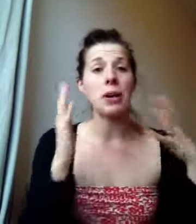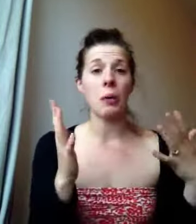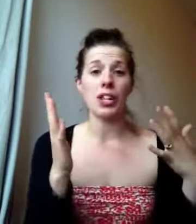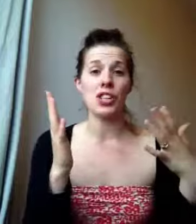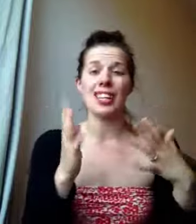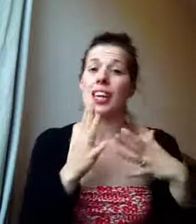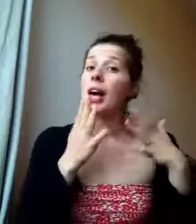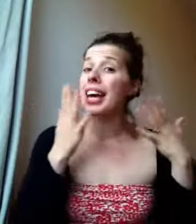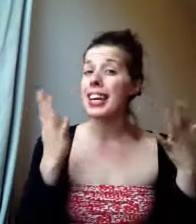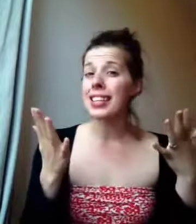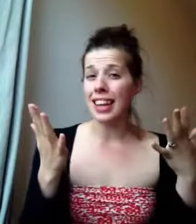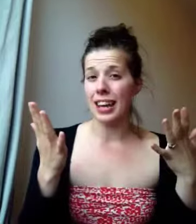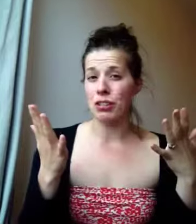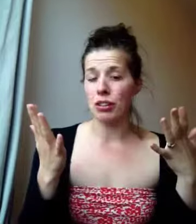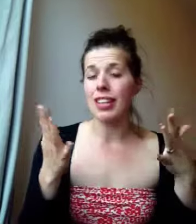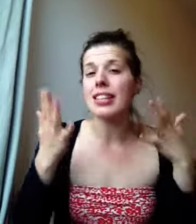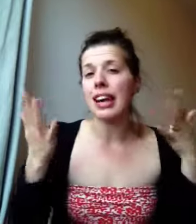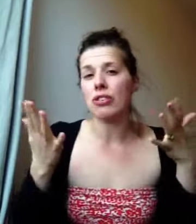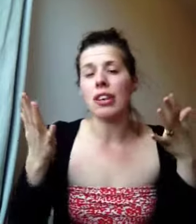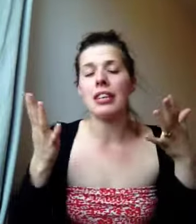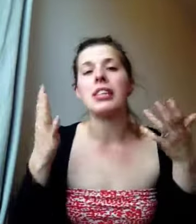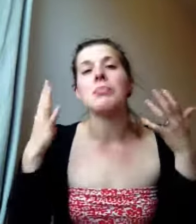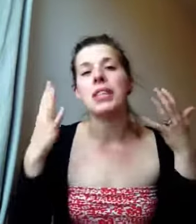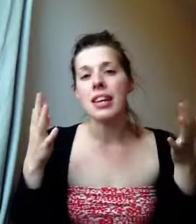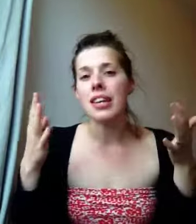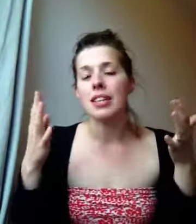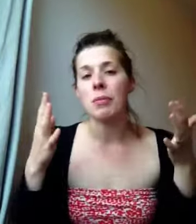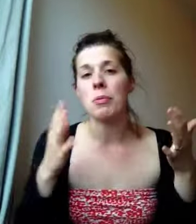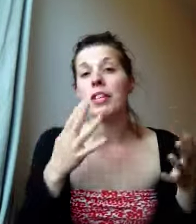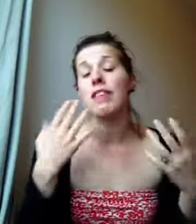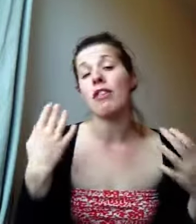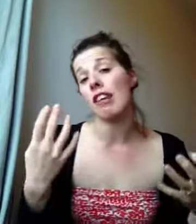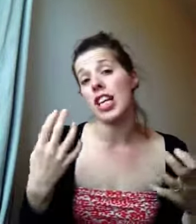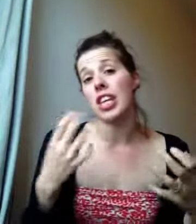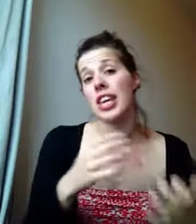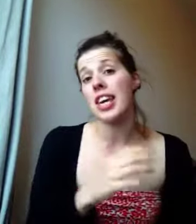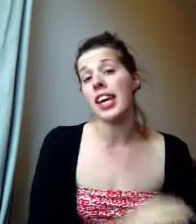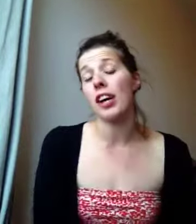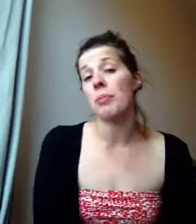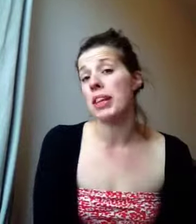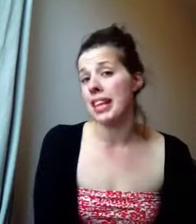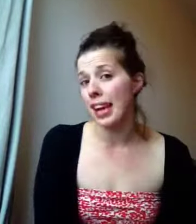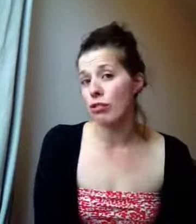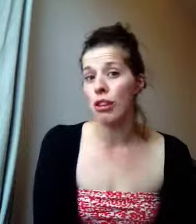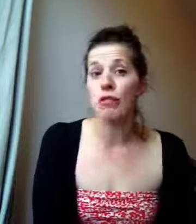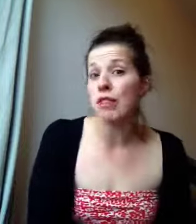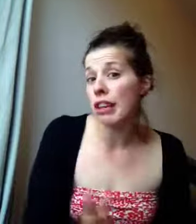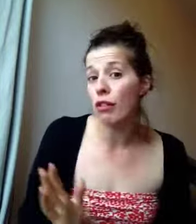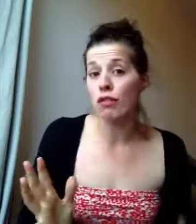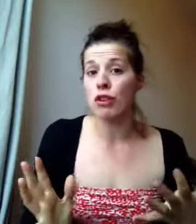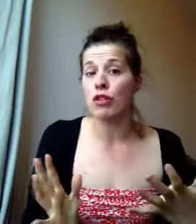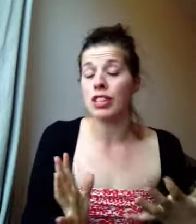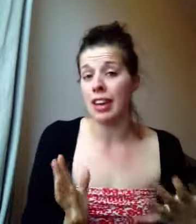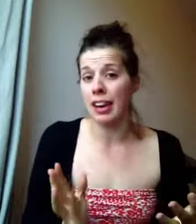big question is, is it natural? Is it natural Kezia to be taking supplements if you're actually eating a completely natural and real food diet?